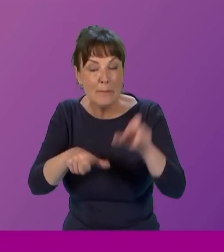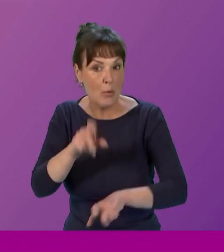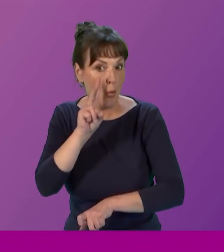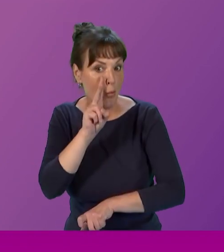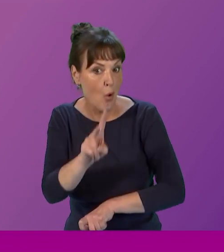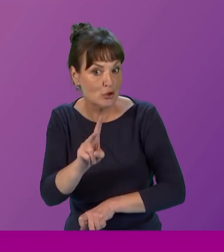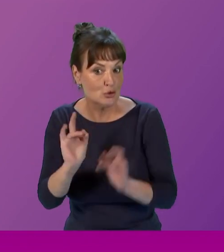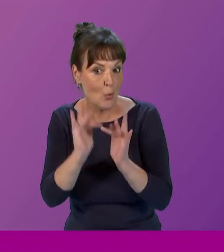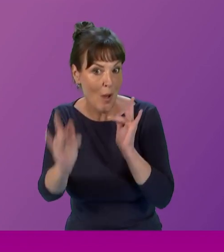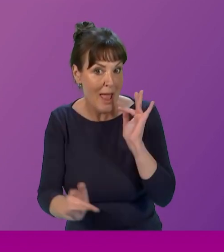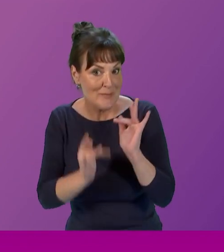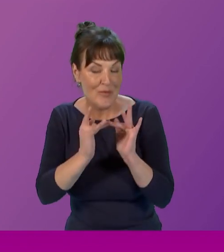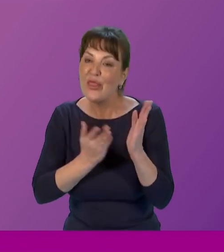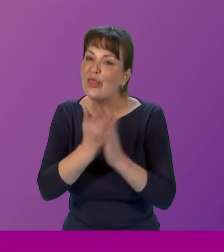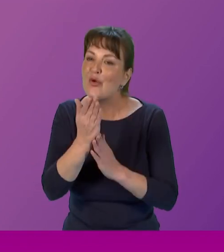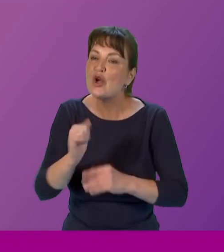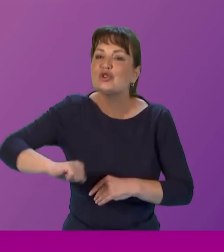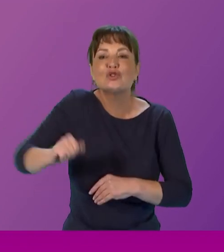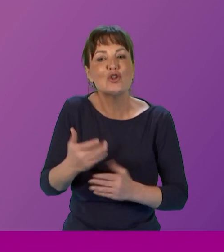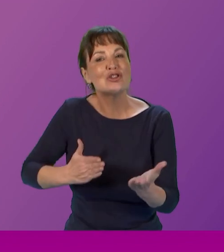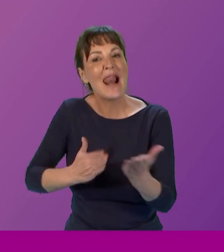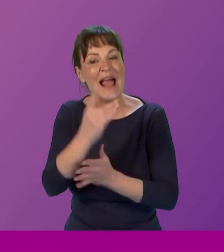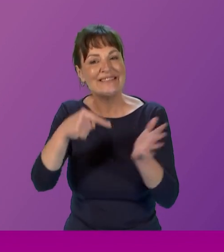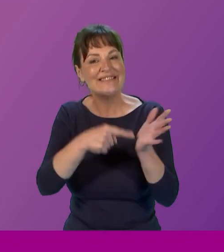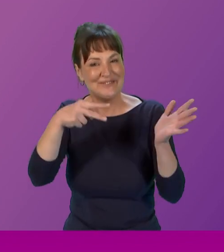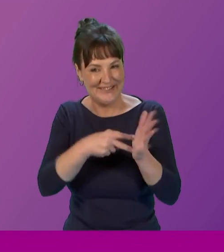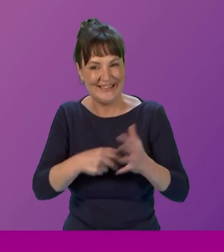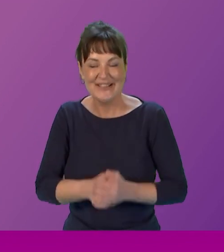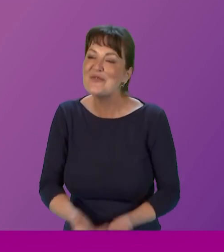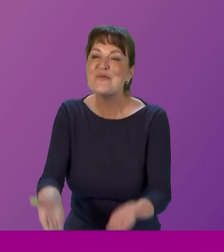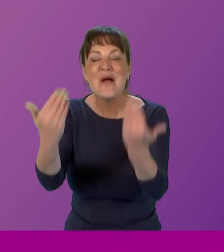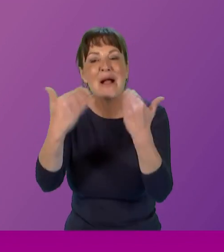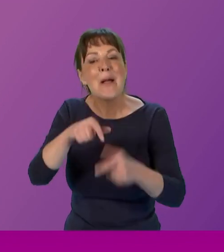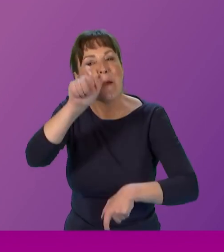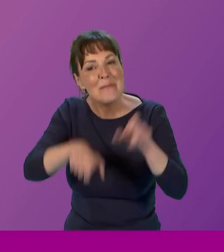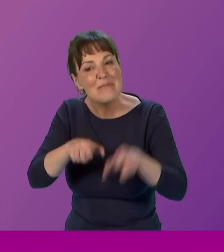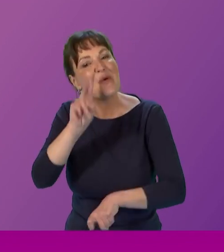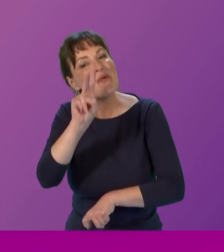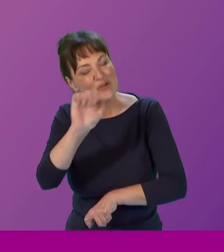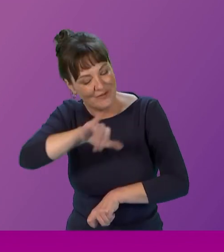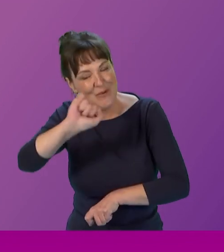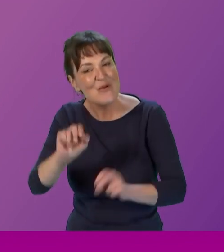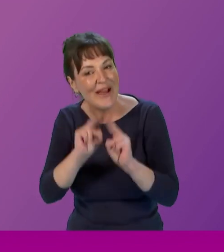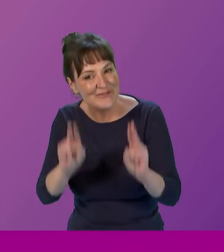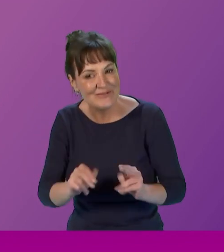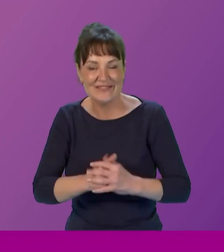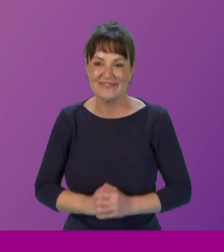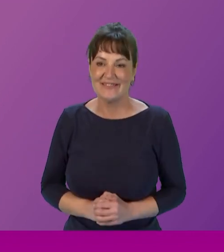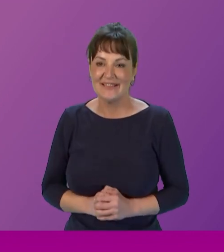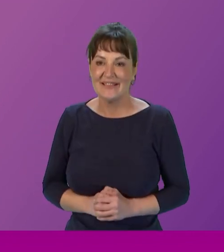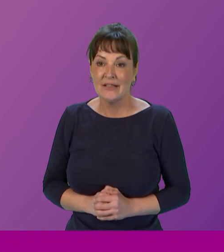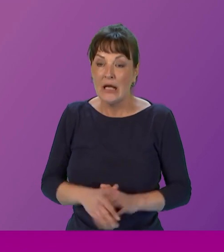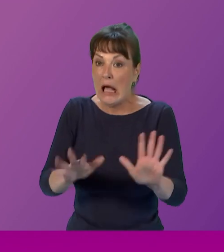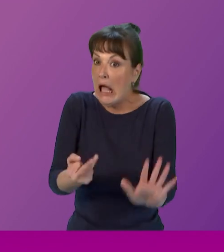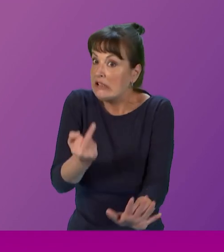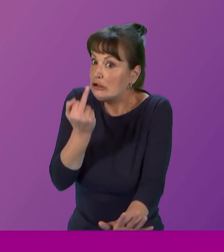on the Scottish live TV. So, welcome to you too. And just in